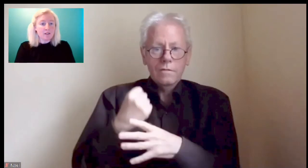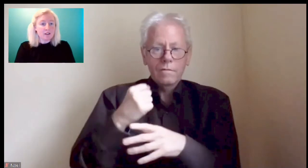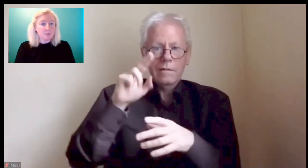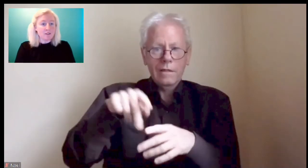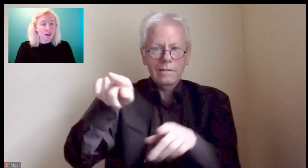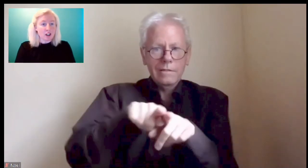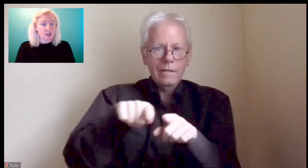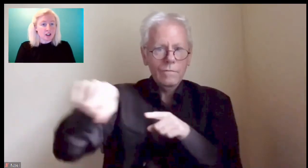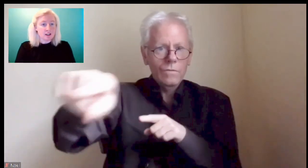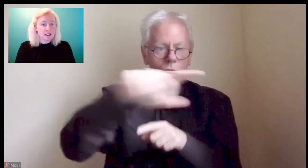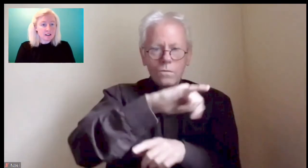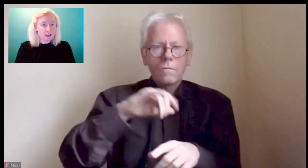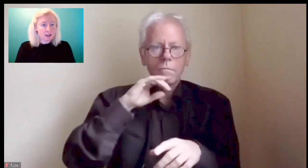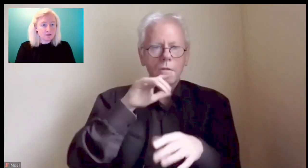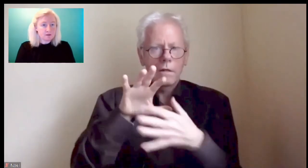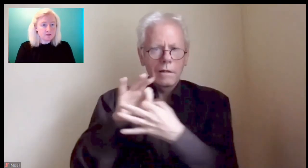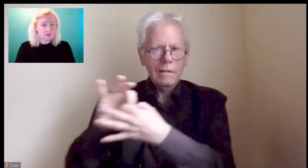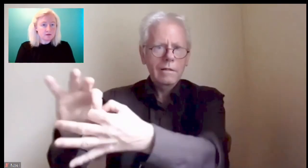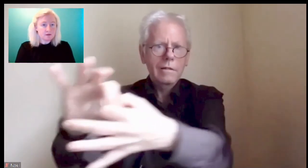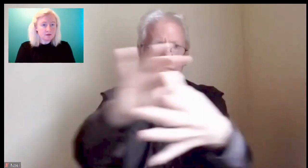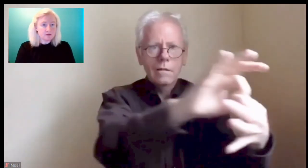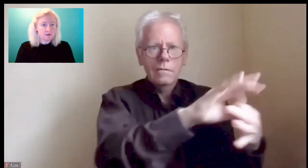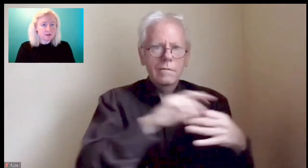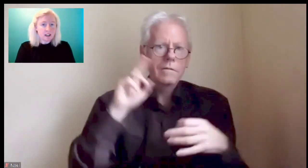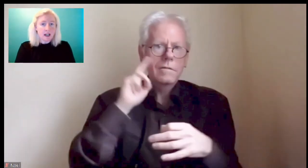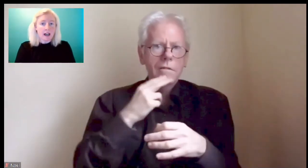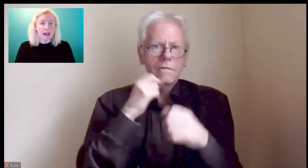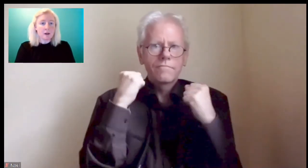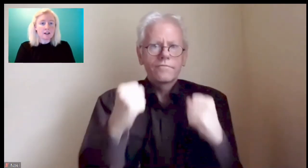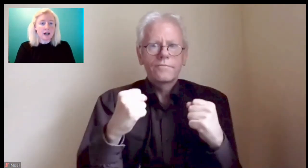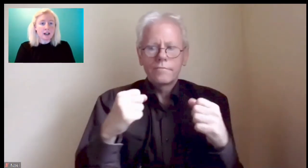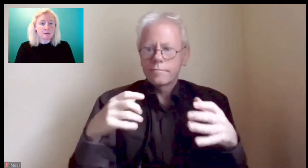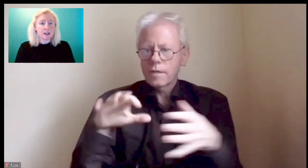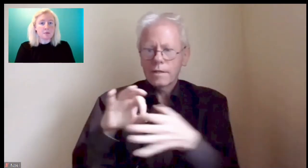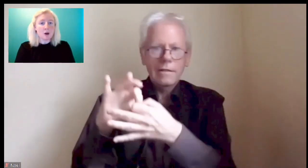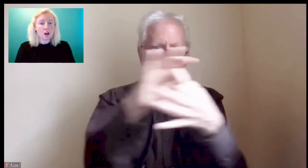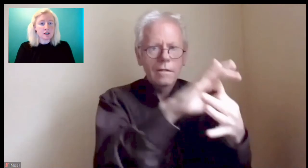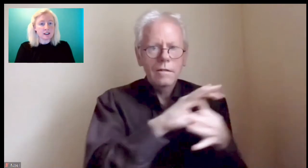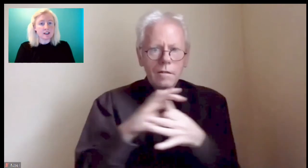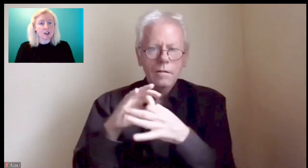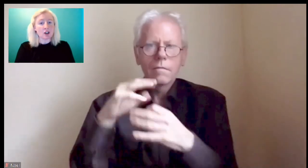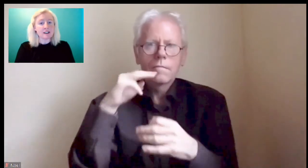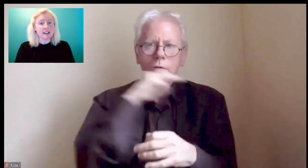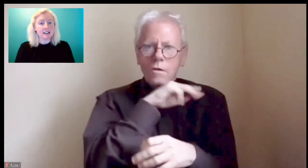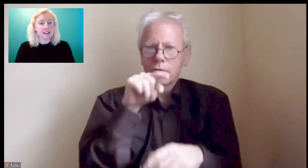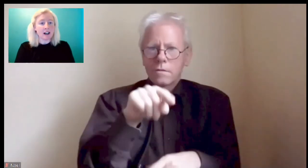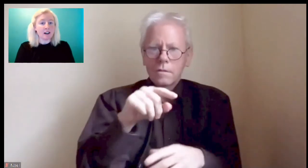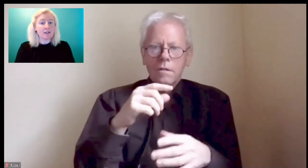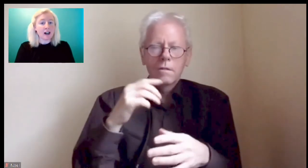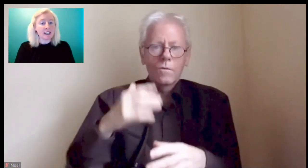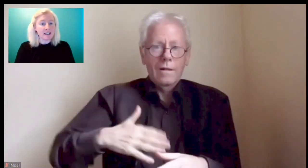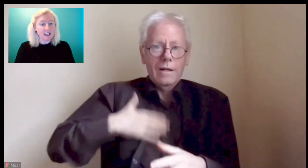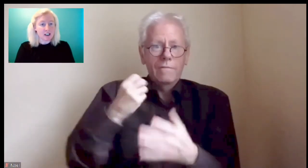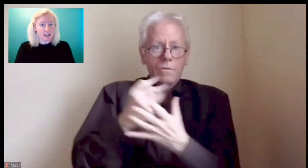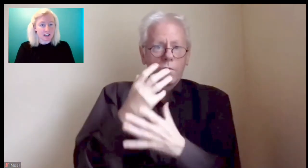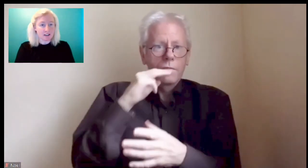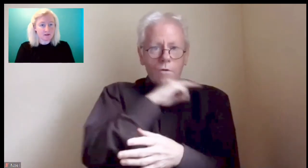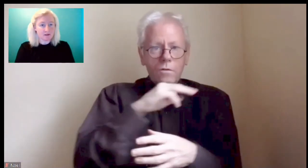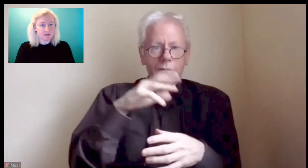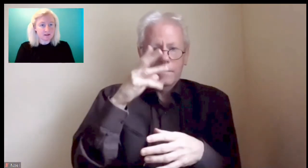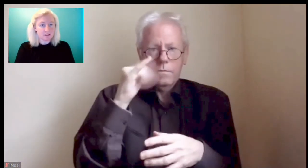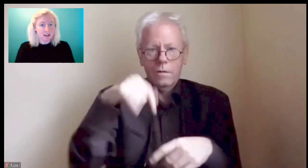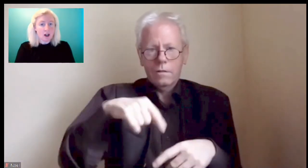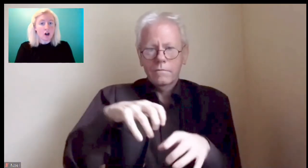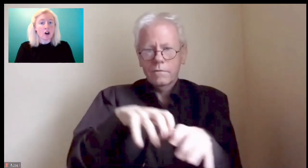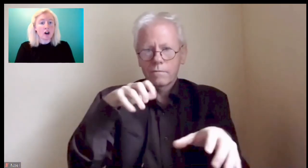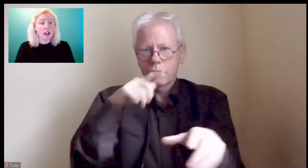some have been very successful, and what has been important is our sense of identity.